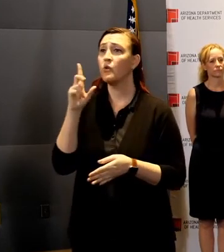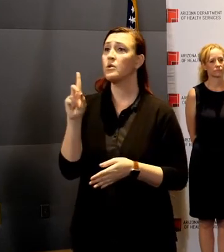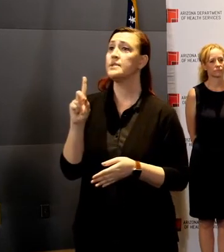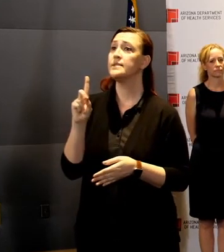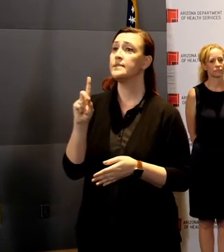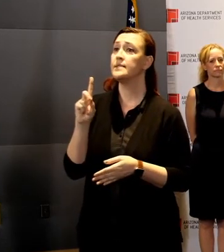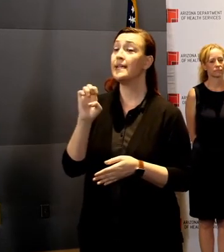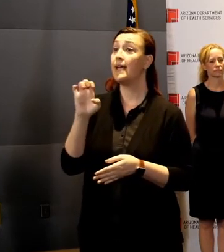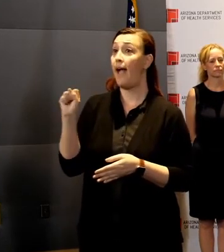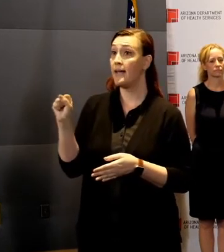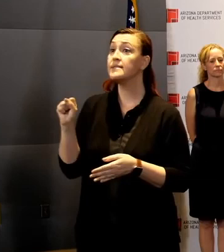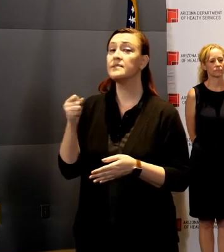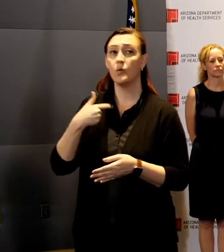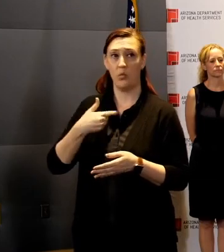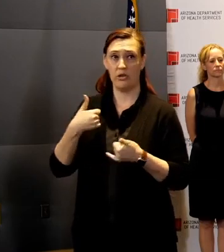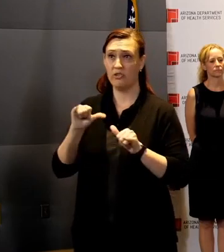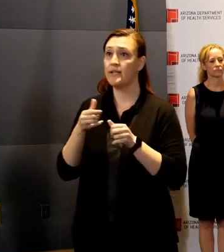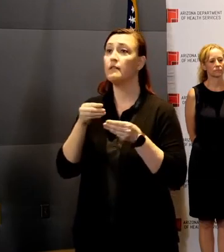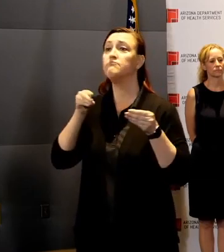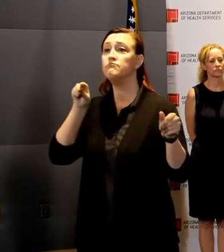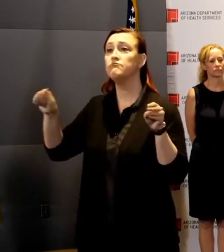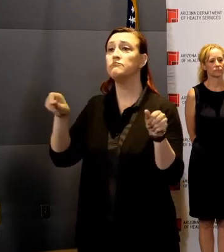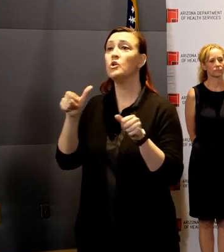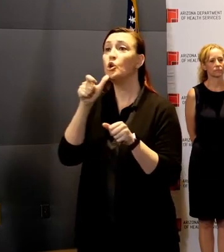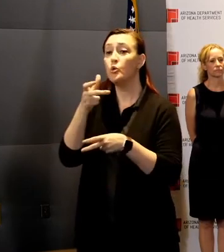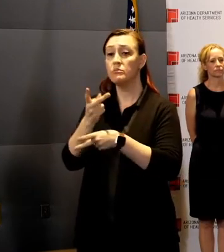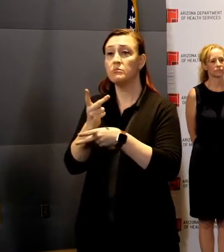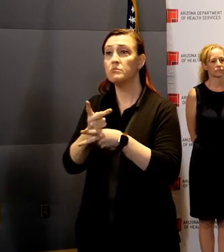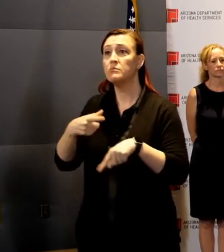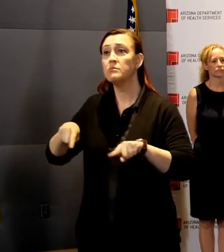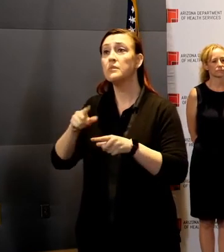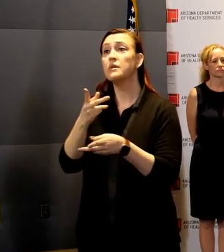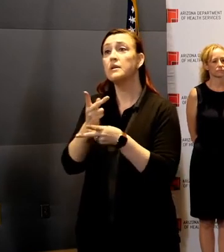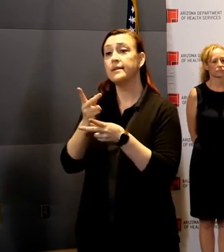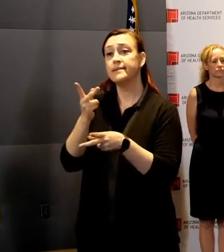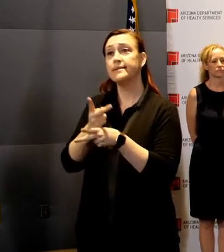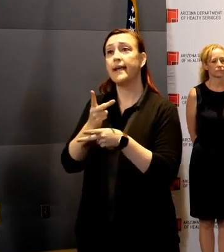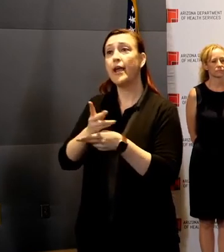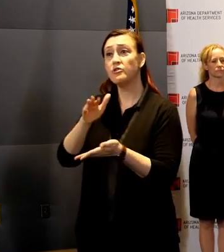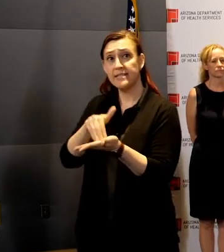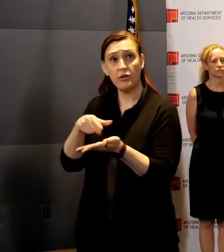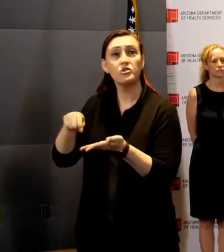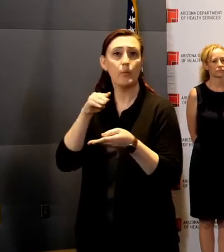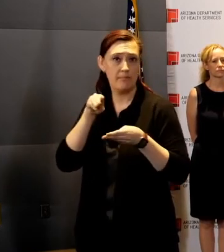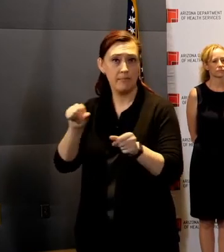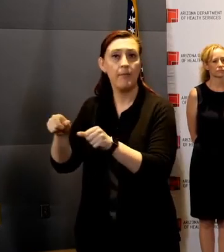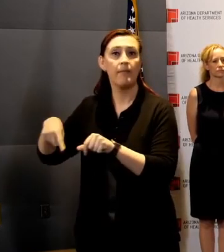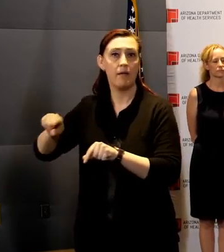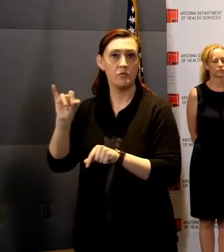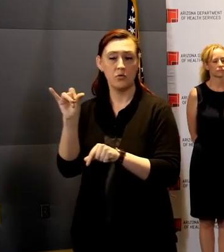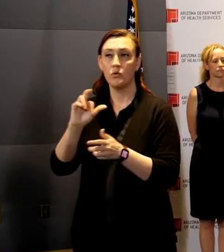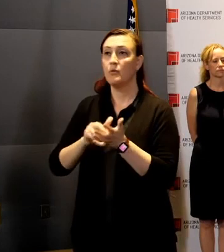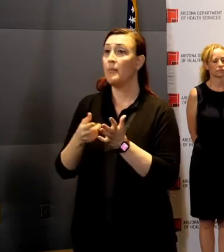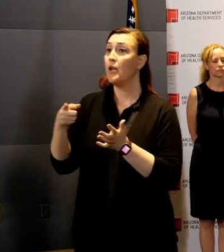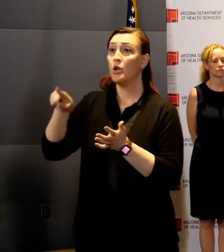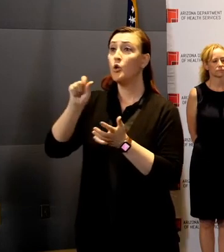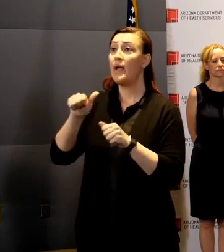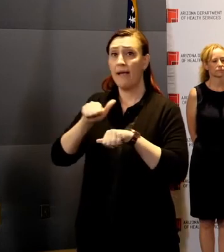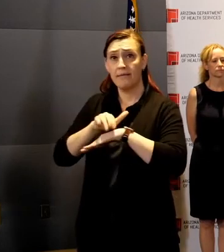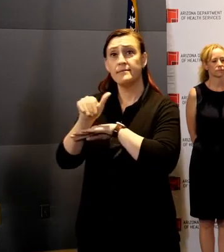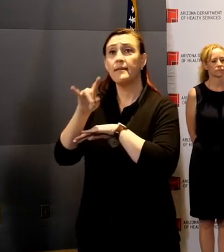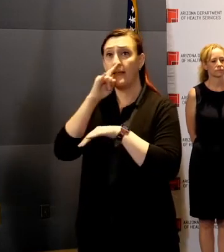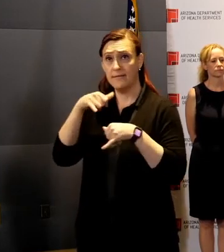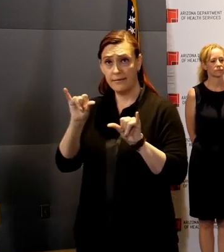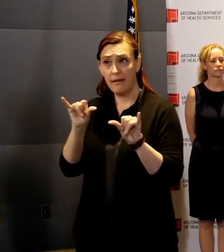payment to child care providers during this difficult time, enabling continued care and alleviating the cost burden